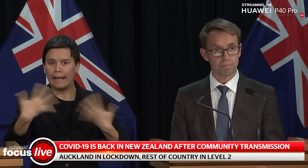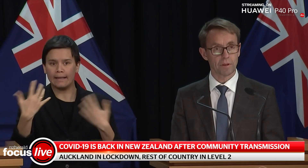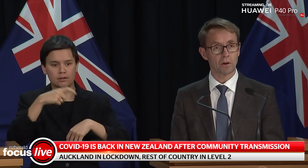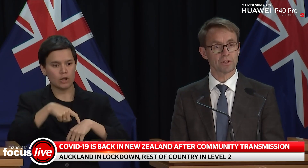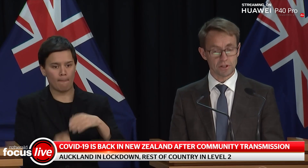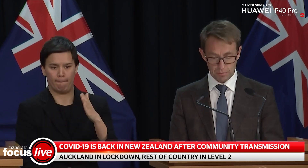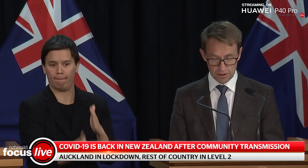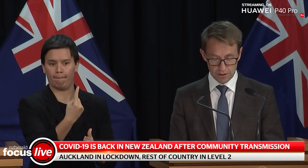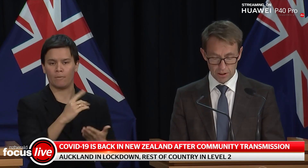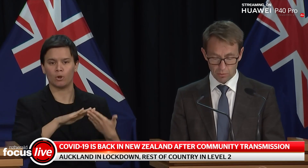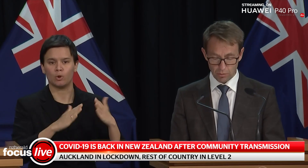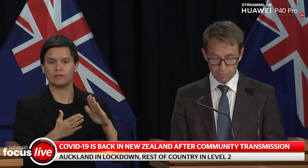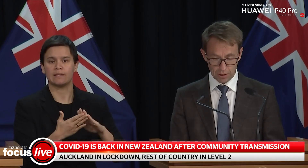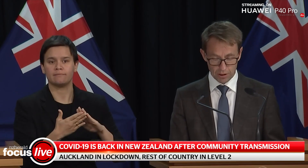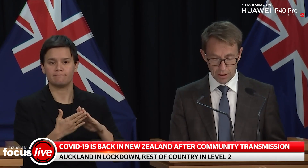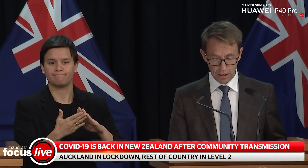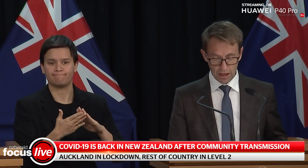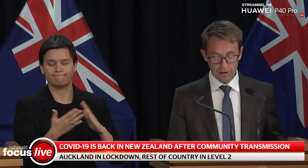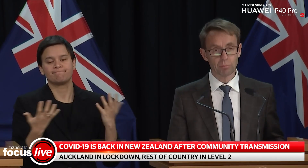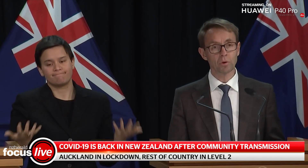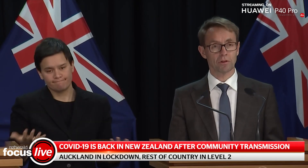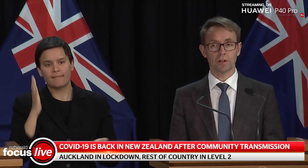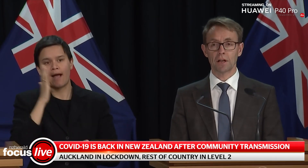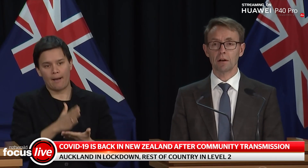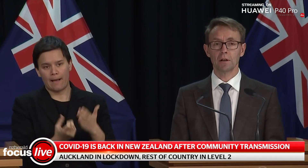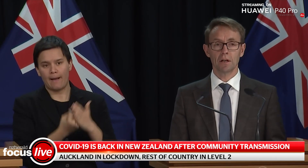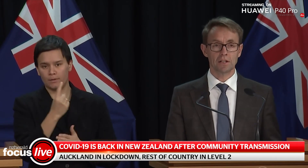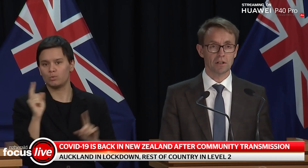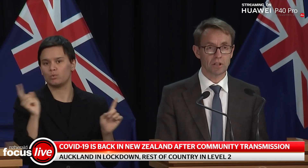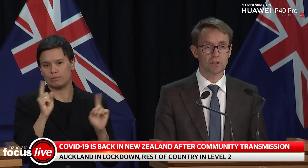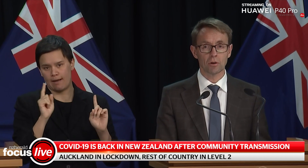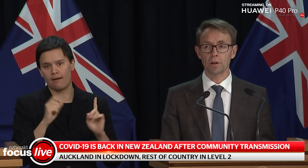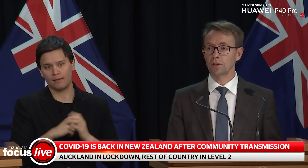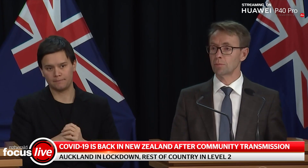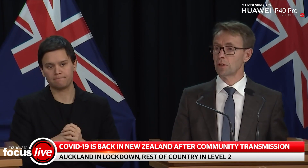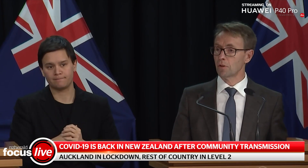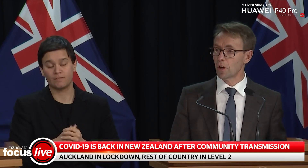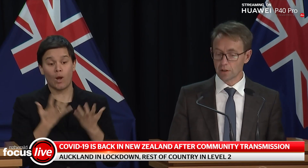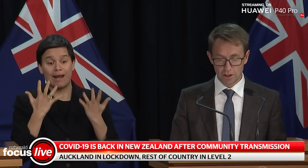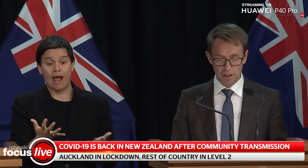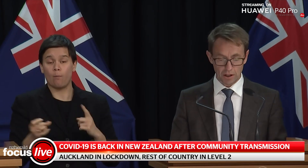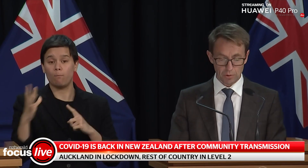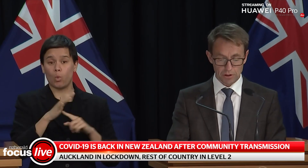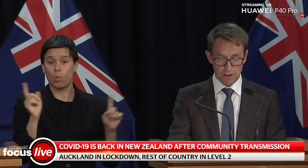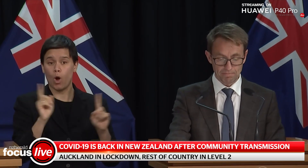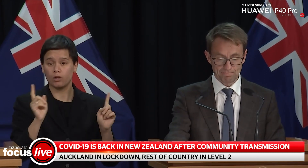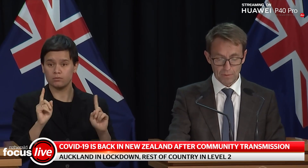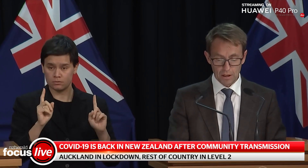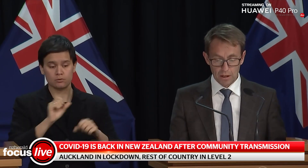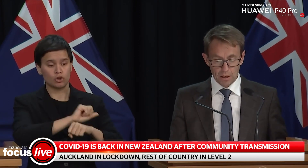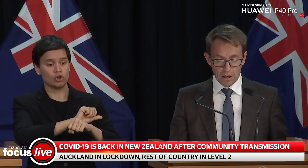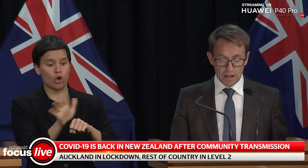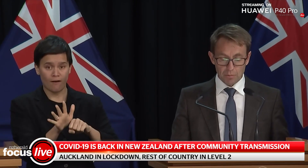now. The health system is well prepared and the important thing now is that we stop the spread of the virus in our community.